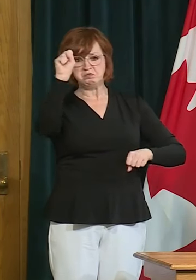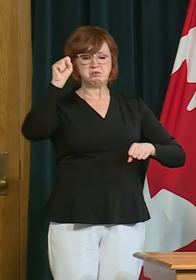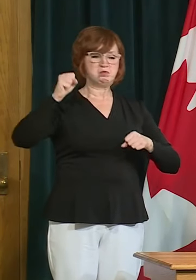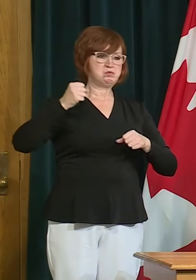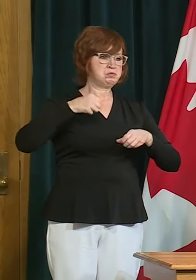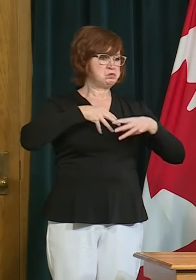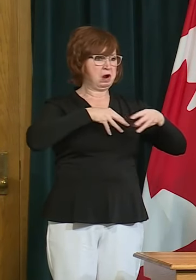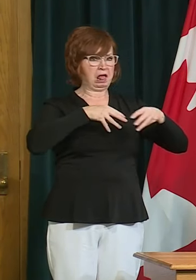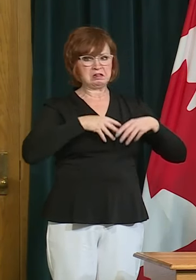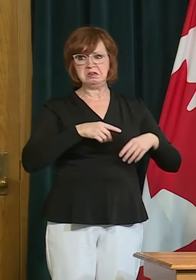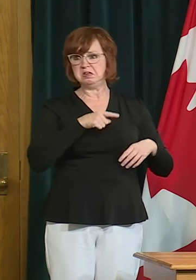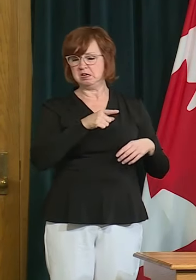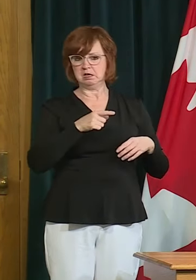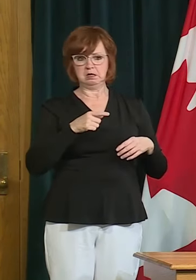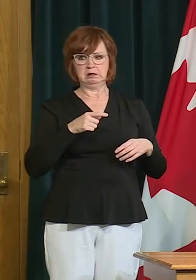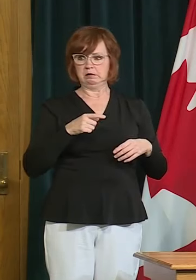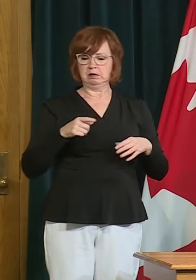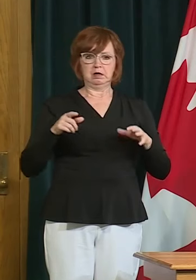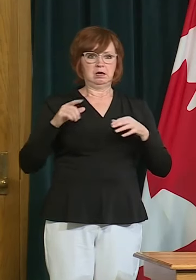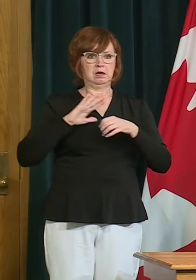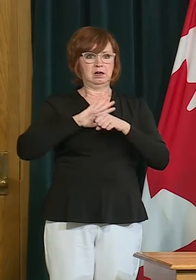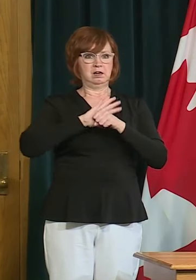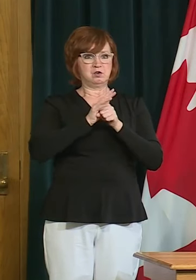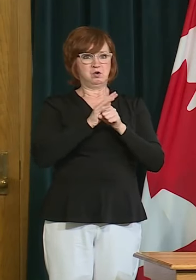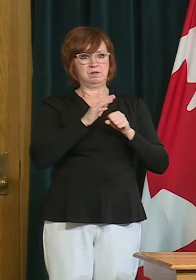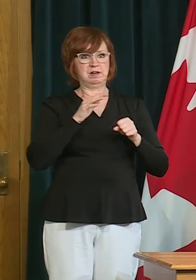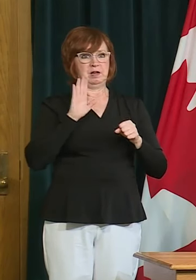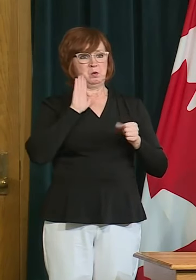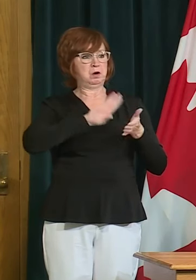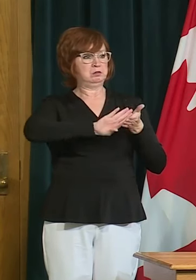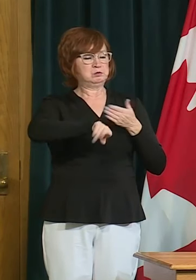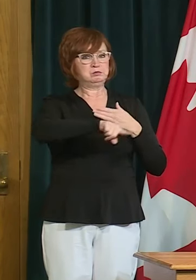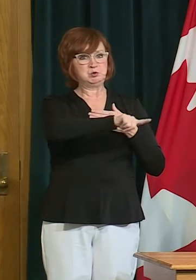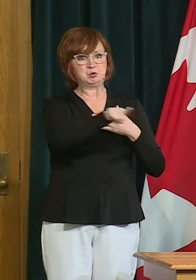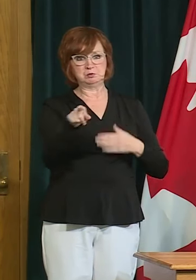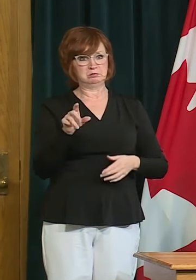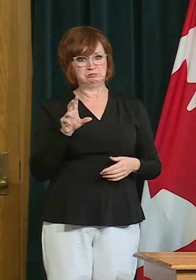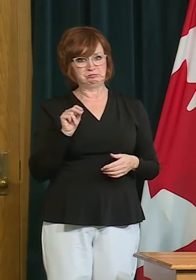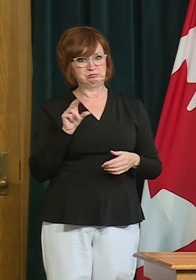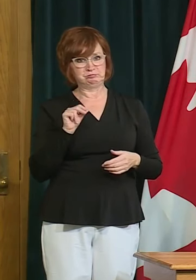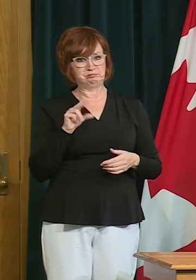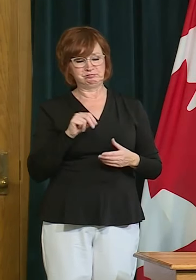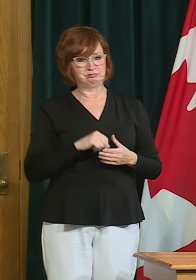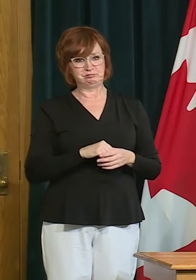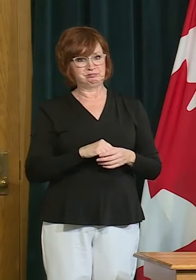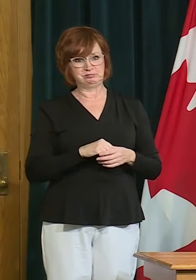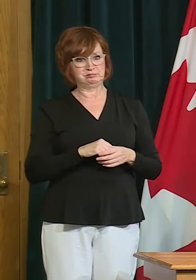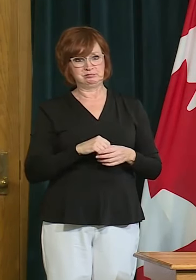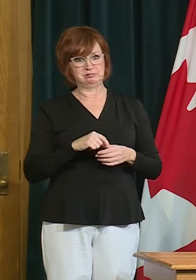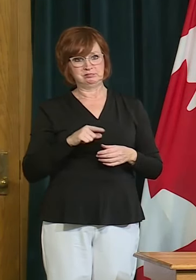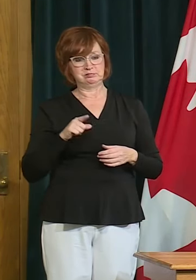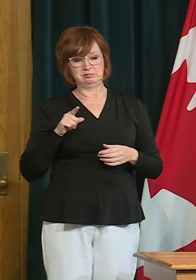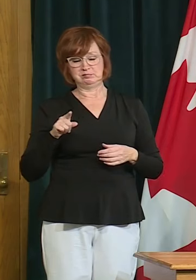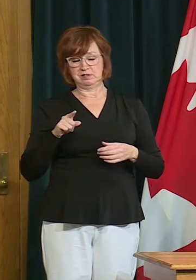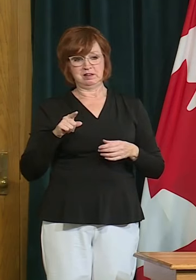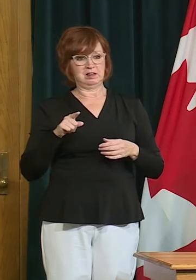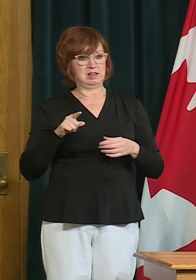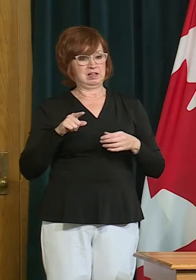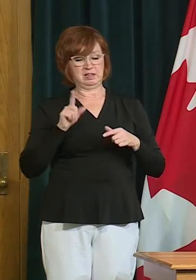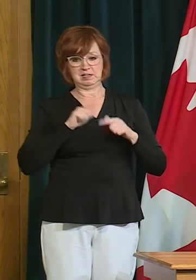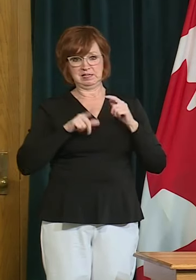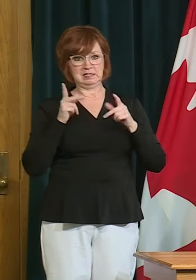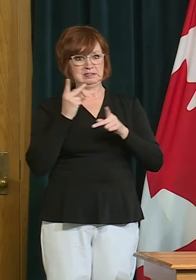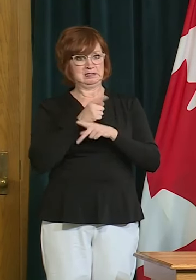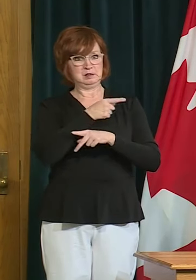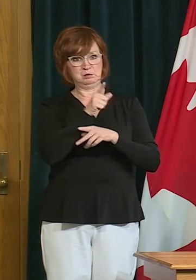the decisions that you make can not only keep you safe but most certainly can keep those around you safe your your friends and